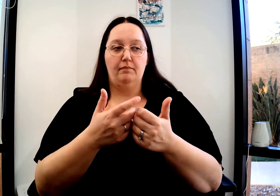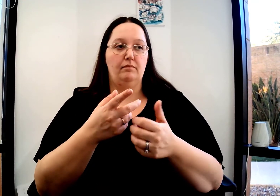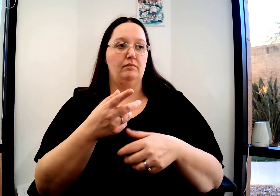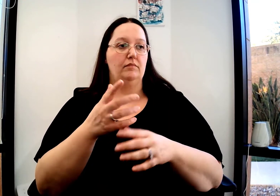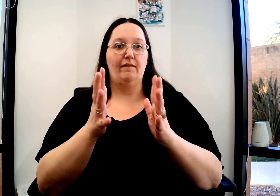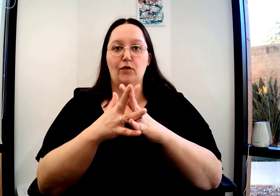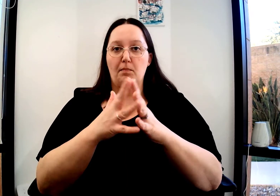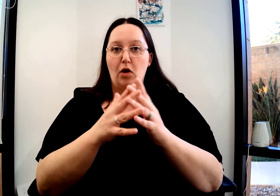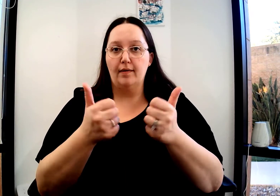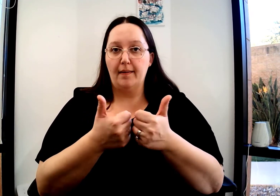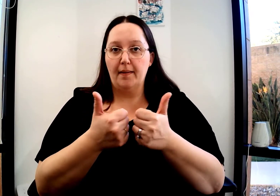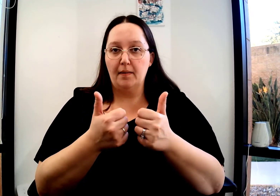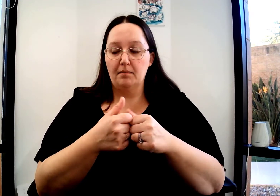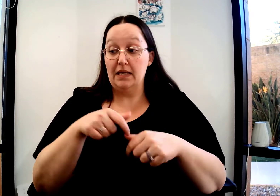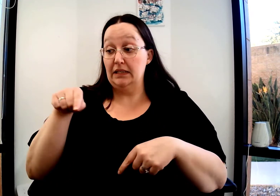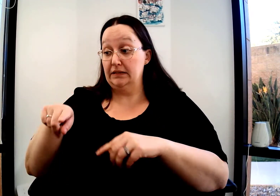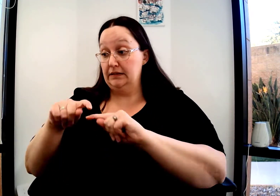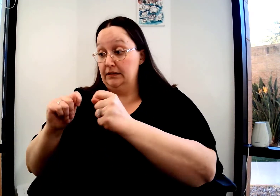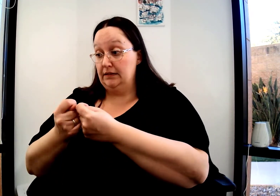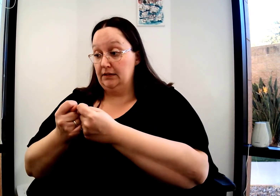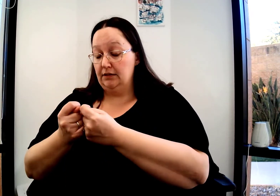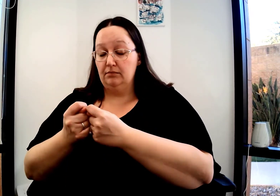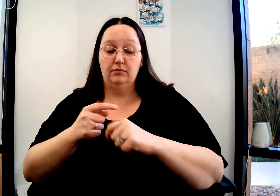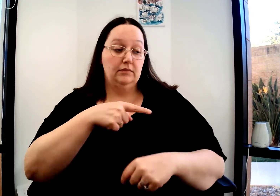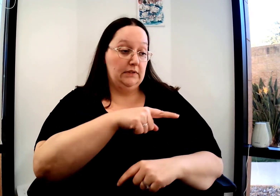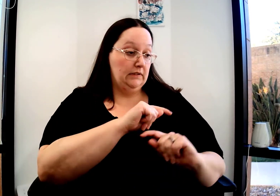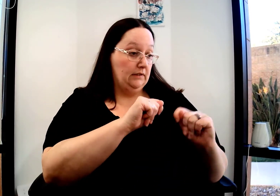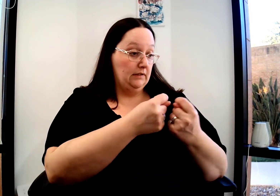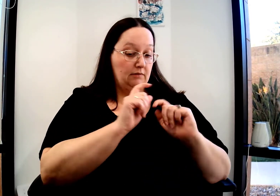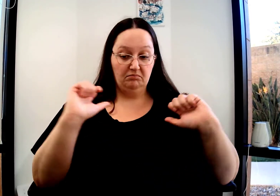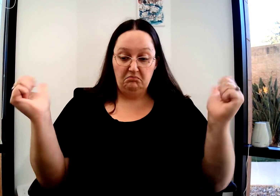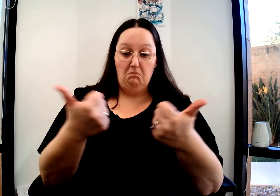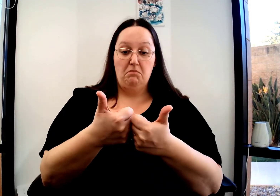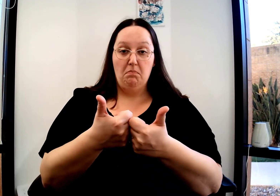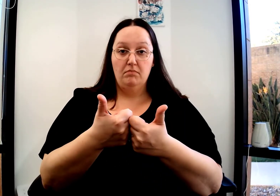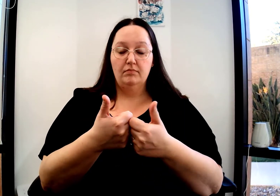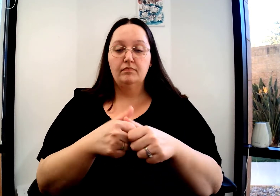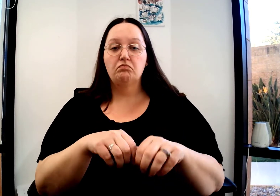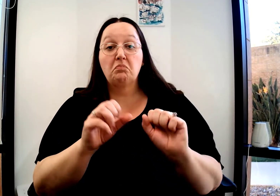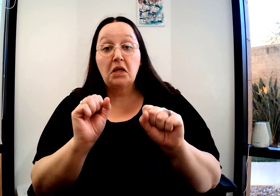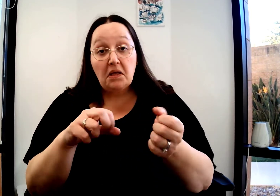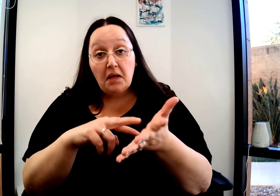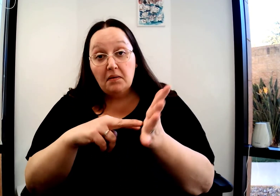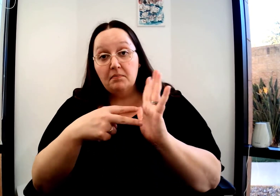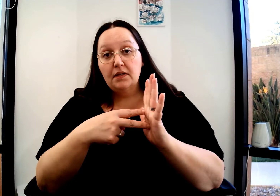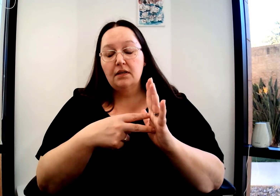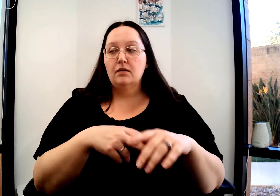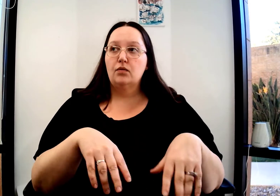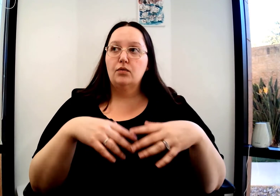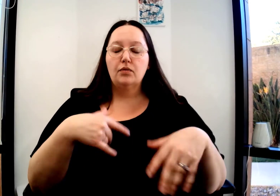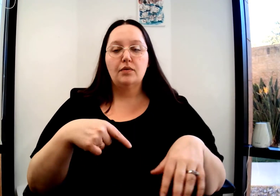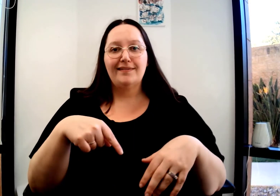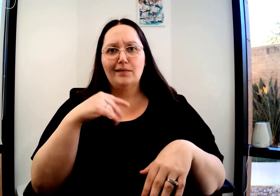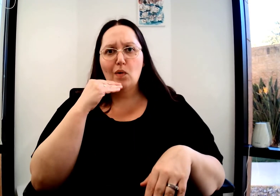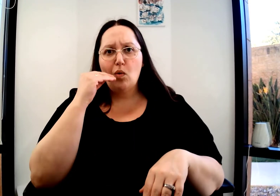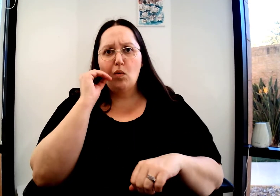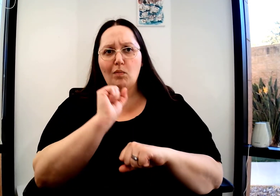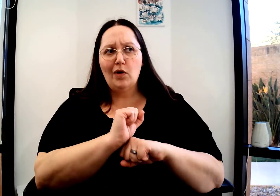It can mean a challenge in a game, like a football game. This team is going against this team, versus. But it can also mean